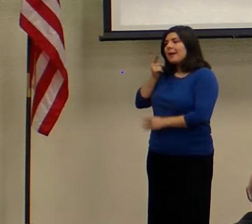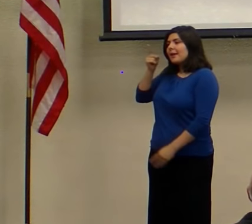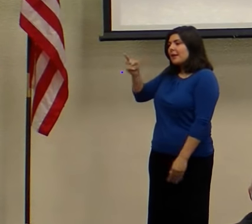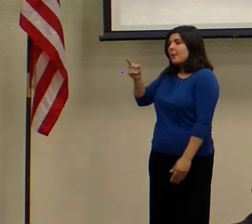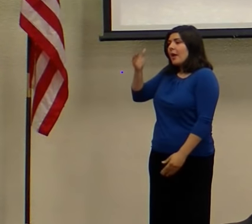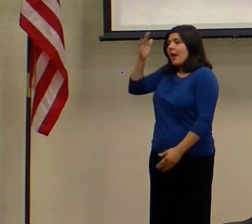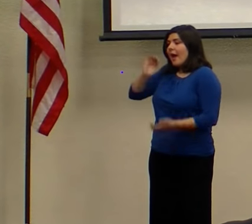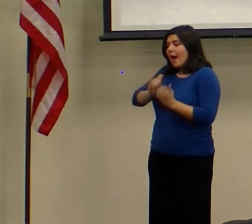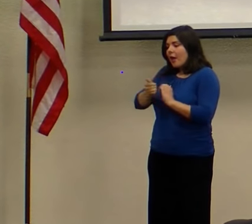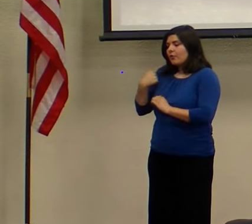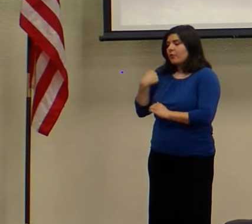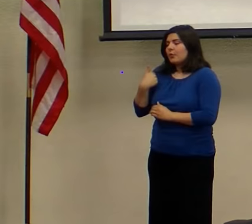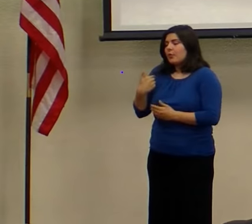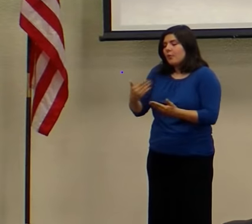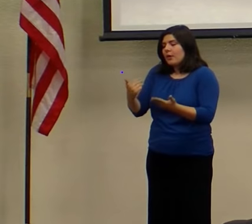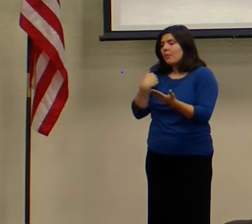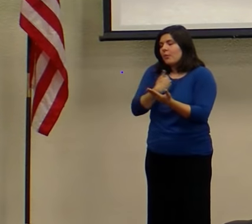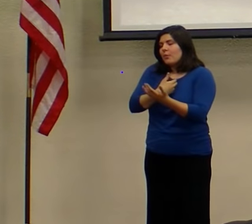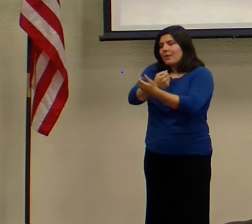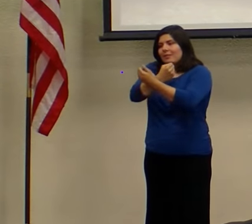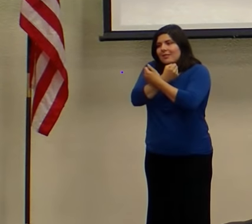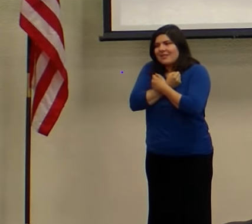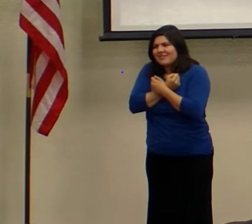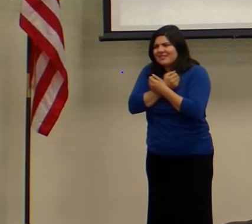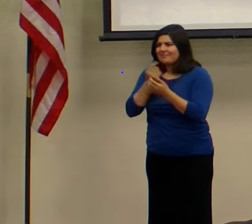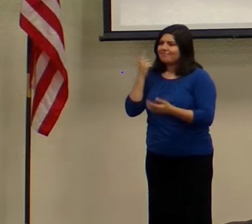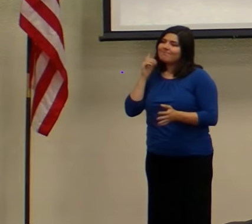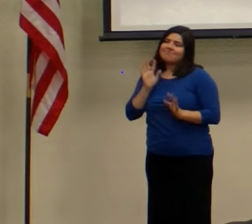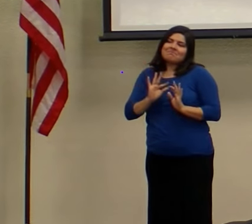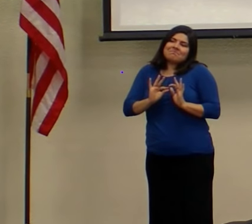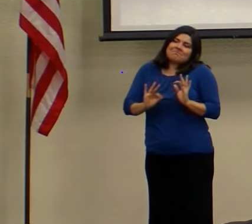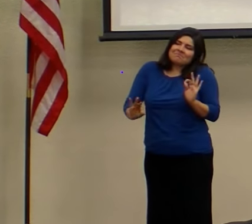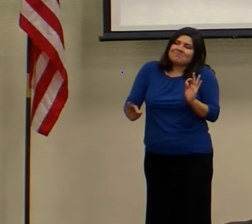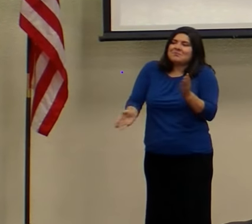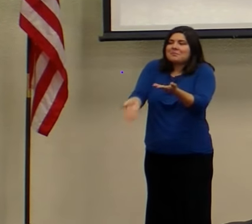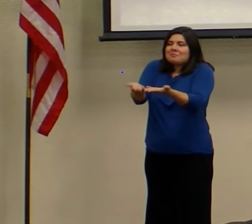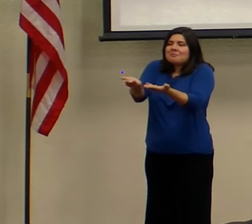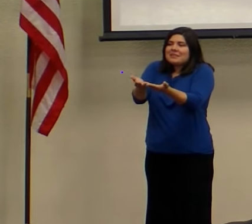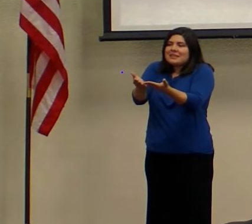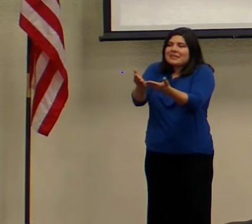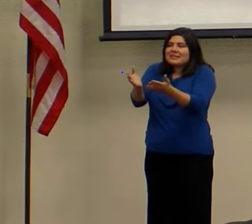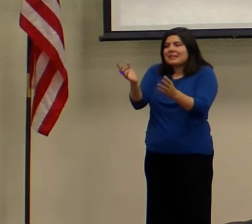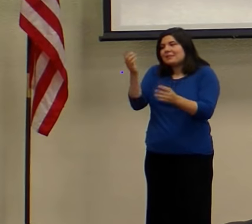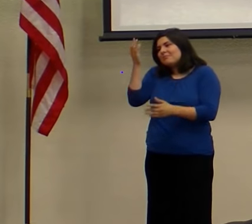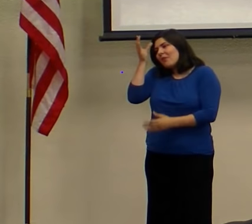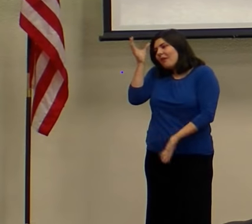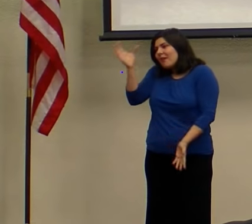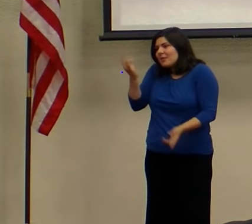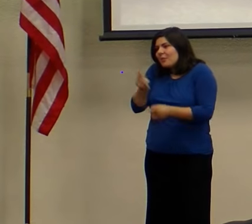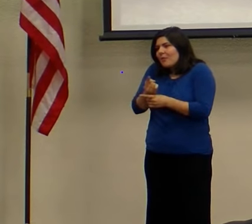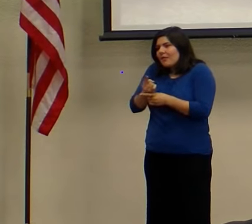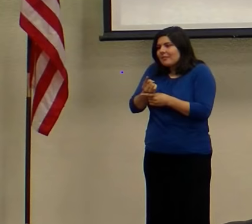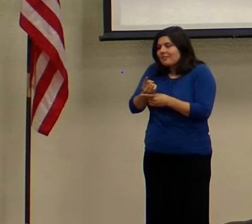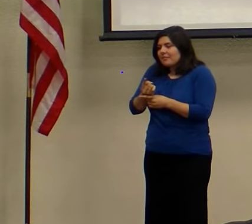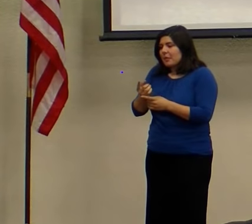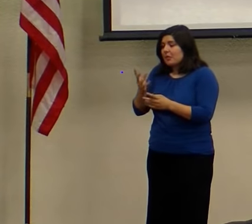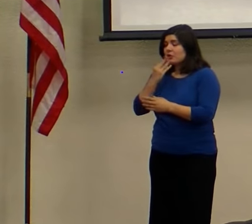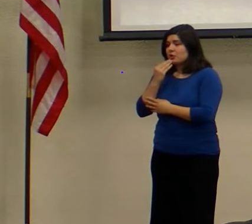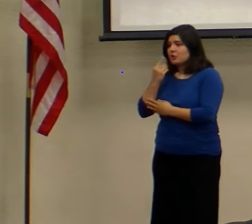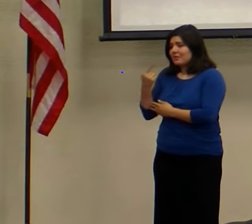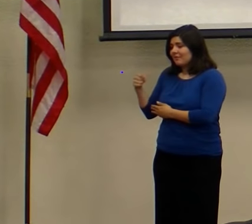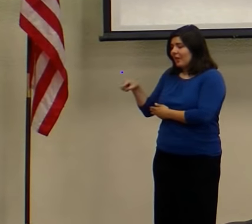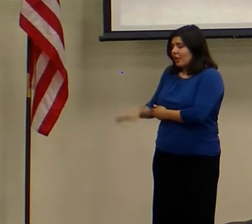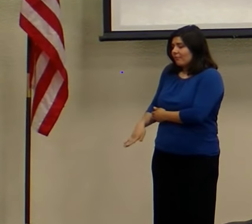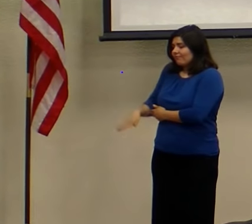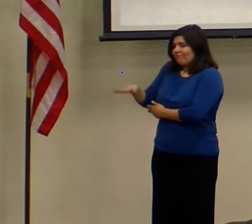way that we love. Sounds pretty simple. Pretty easy concept. It's something that they've been hearing for their whole life is to love